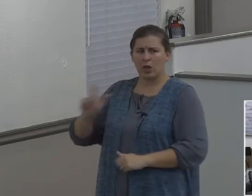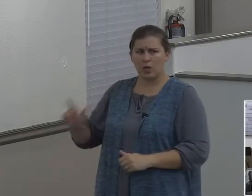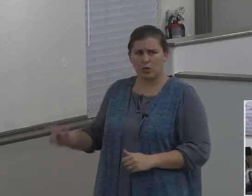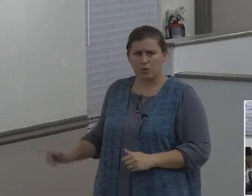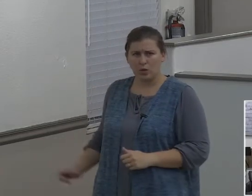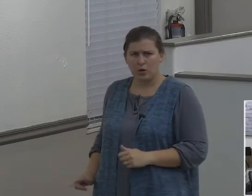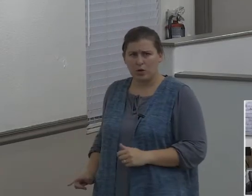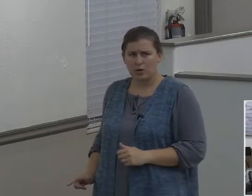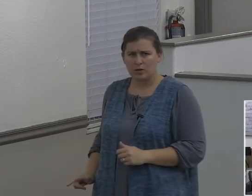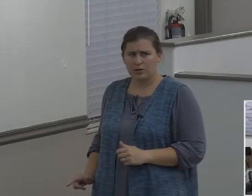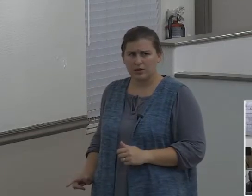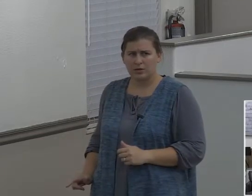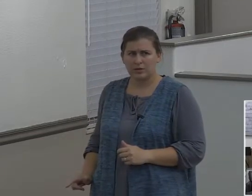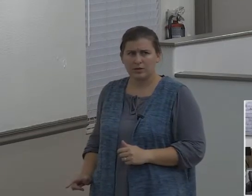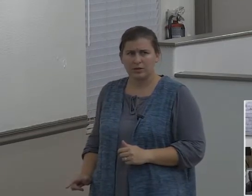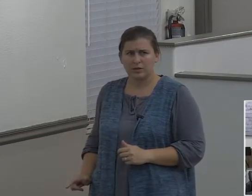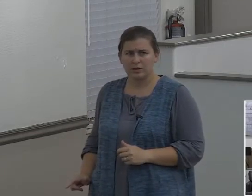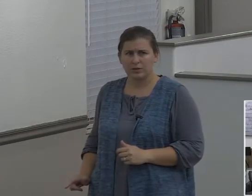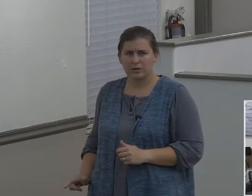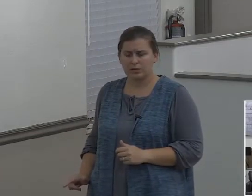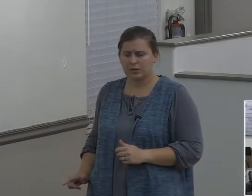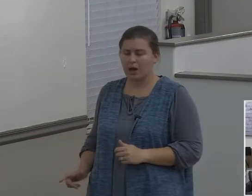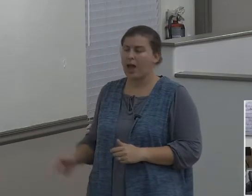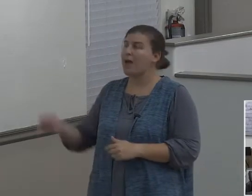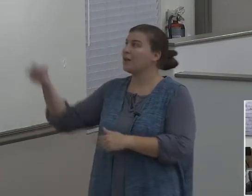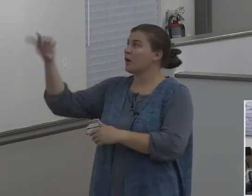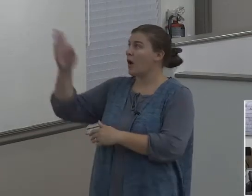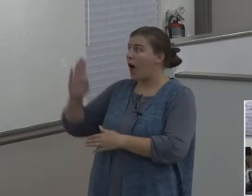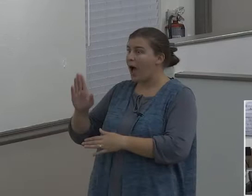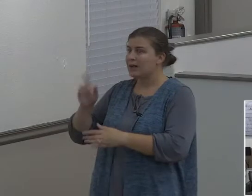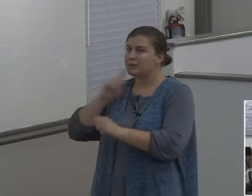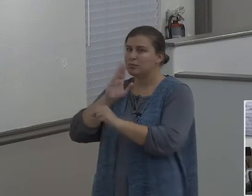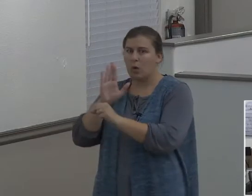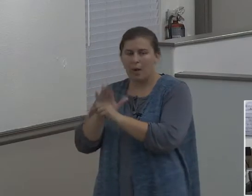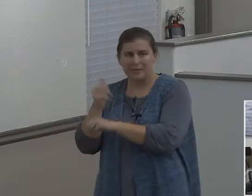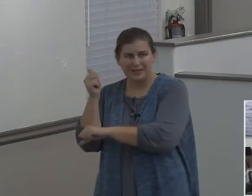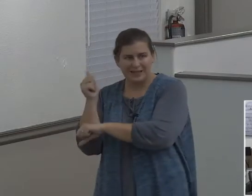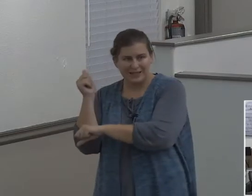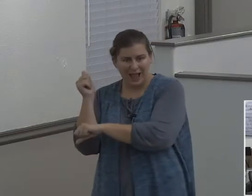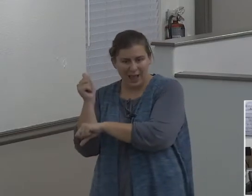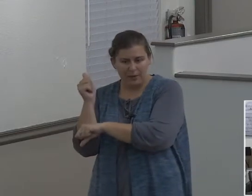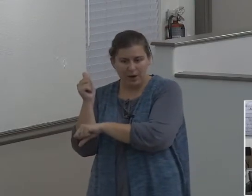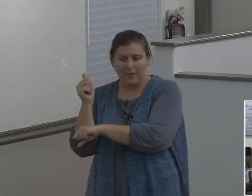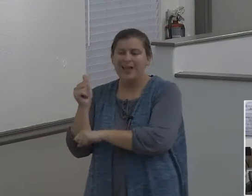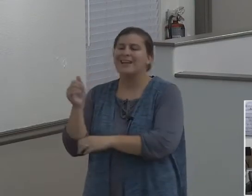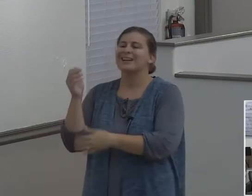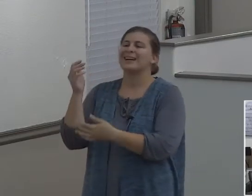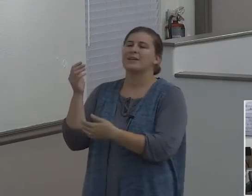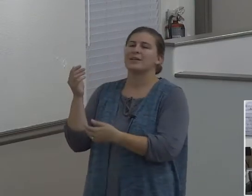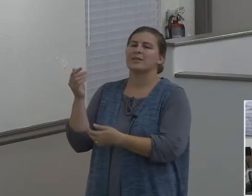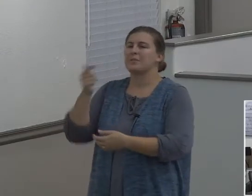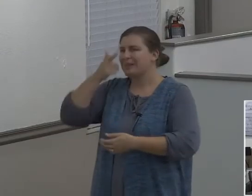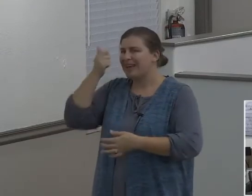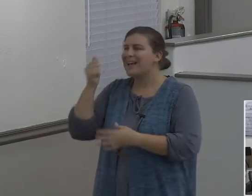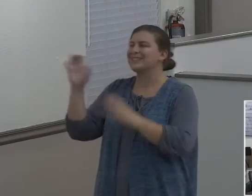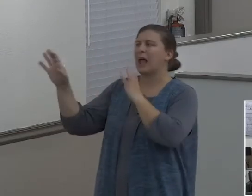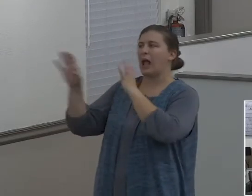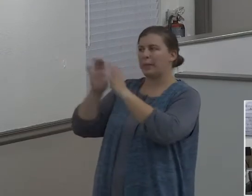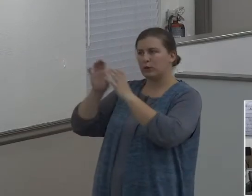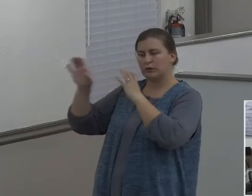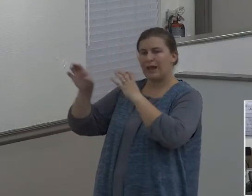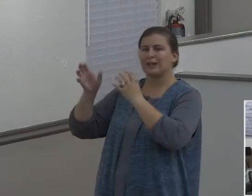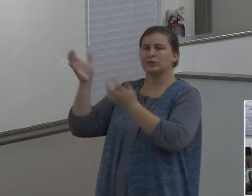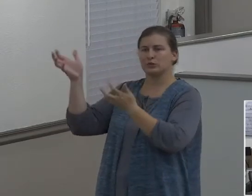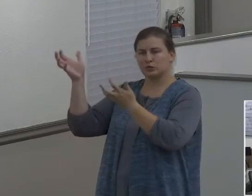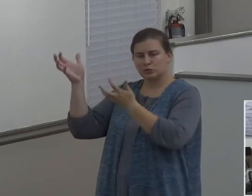giving promises to Abram. Abram knew what it was to commune with God in an intimate way. Okay? So